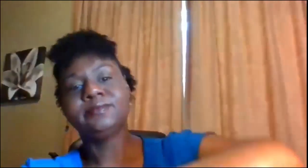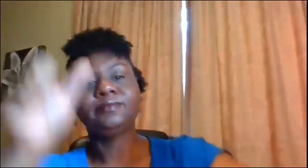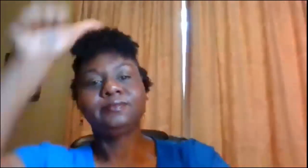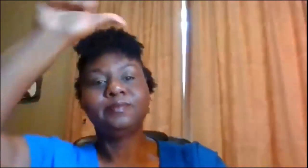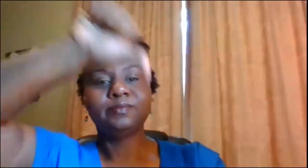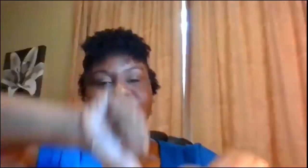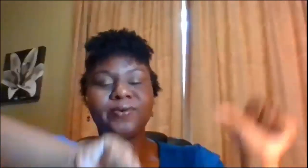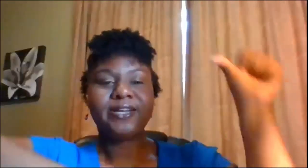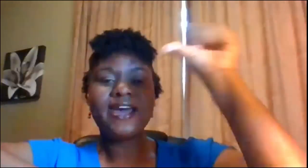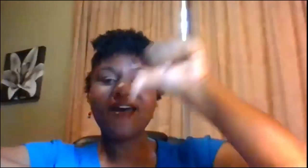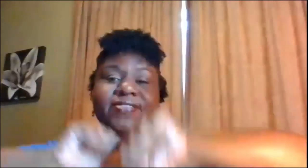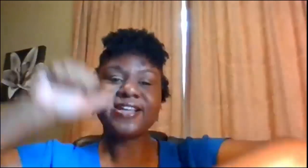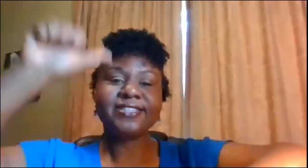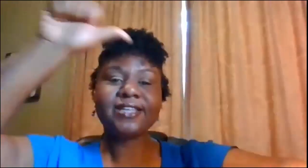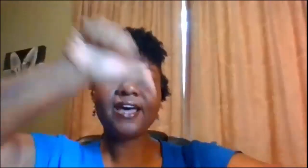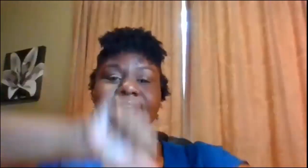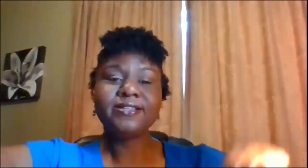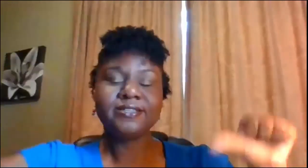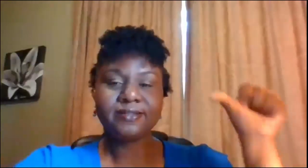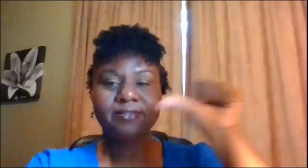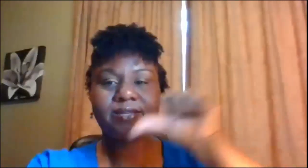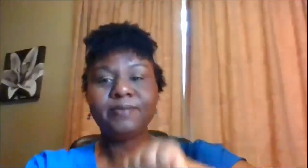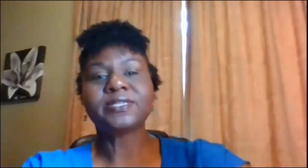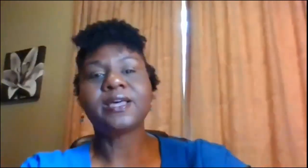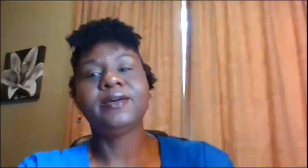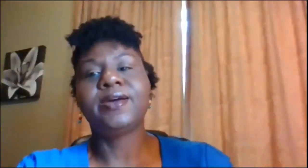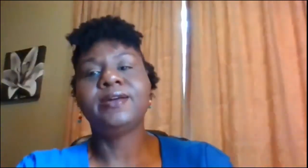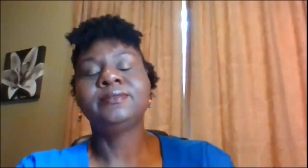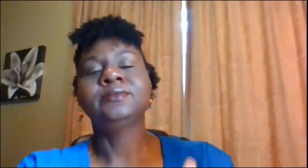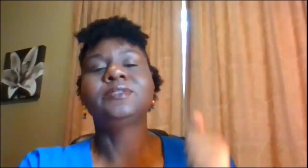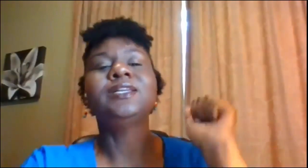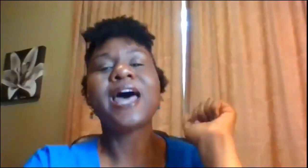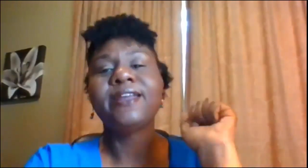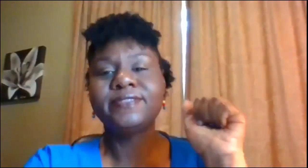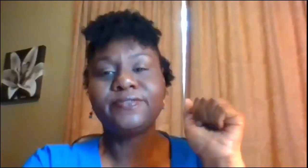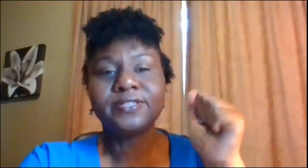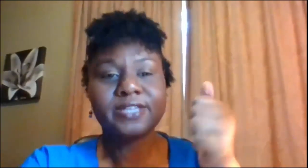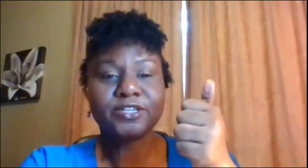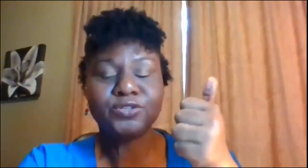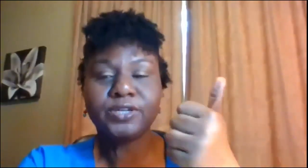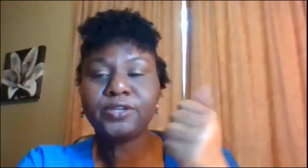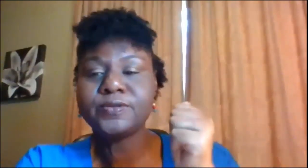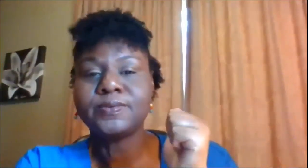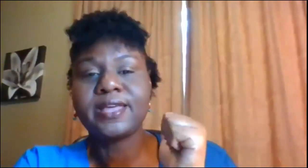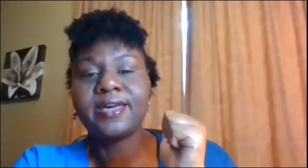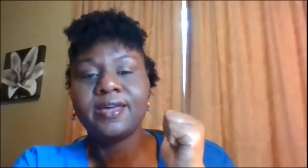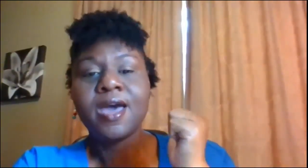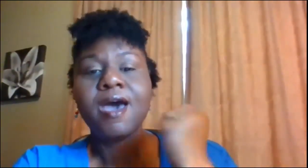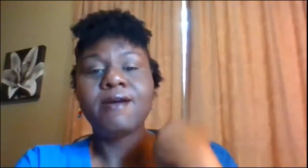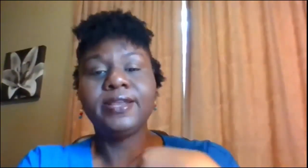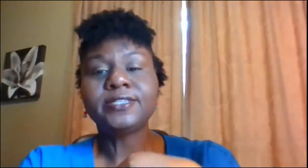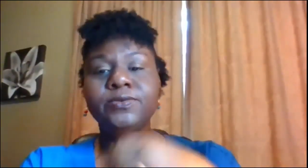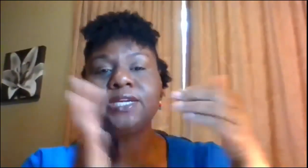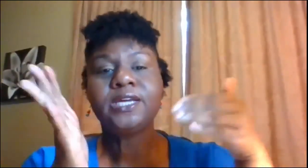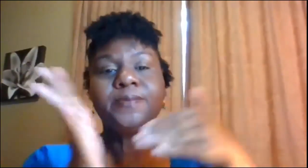run when it down that's science same sign right a lot of different signs you can use with that all right let's do it again